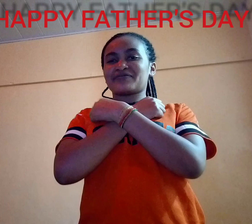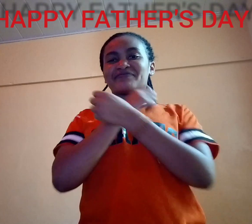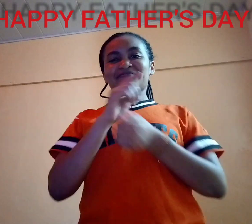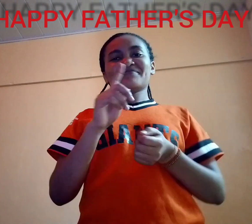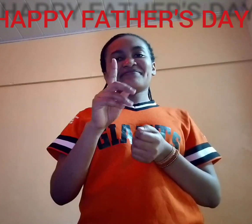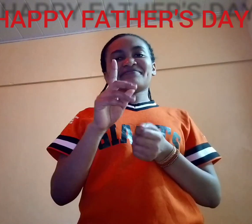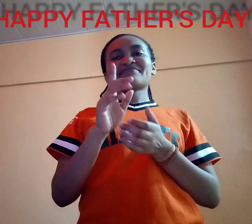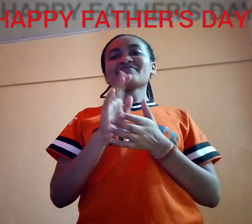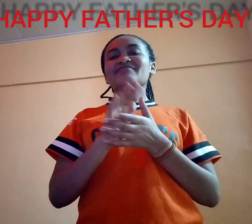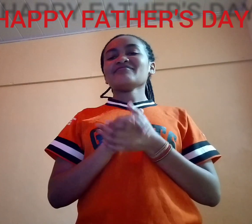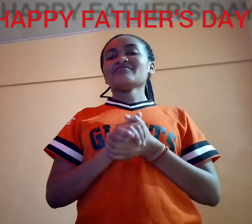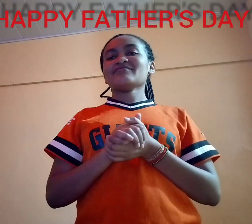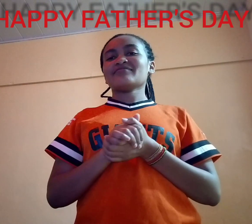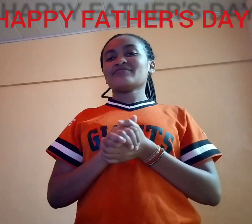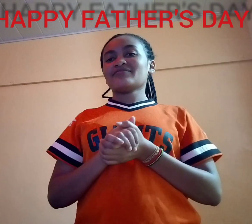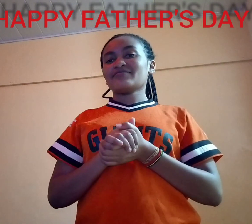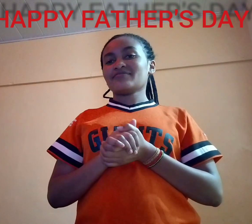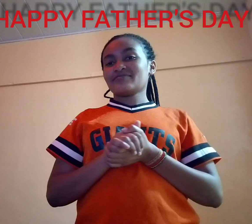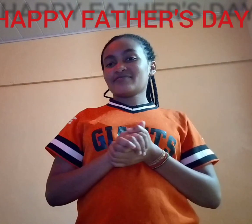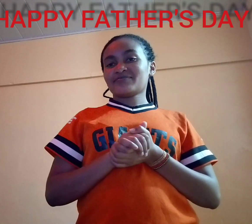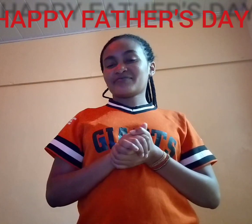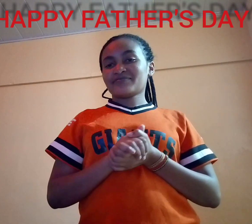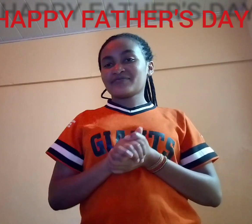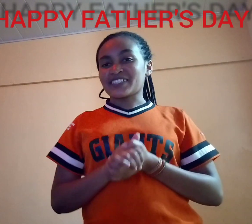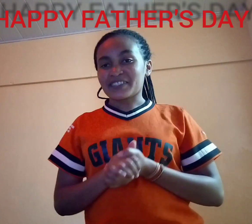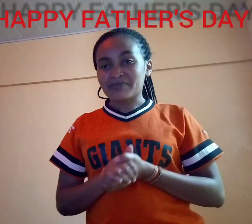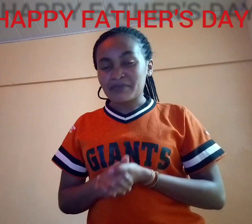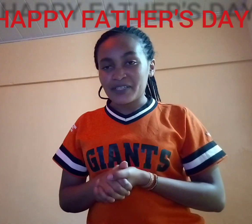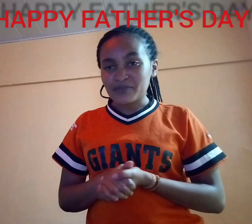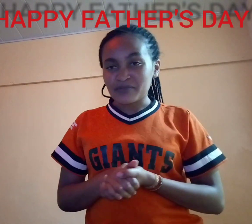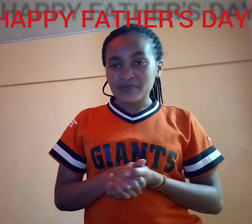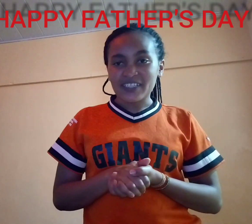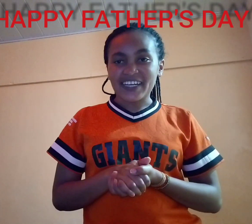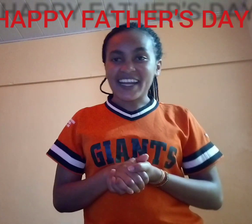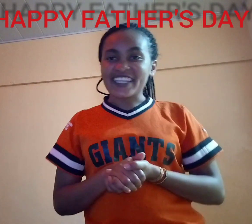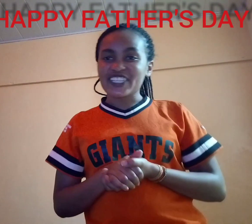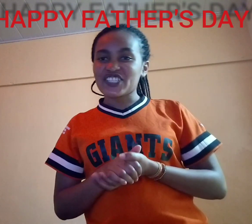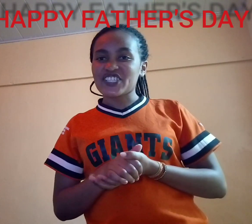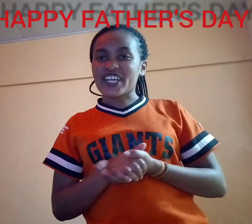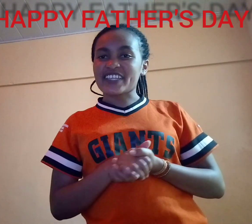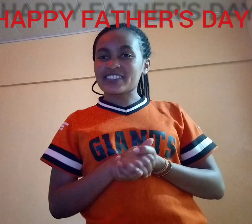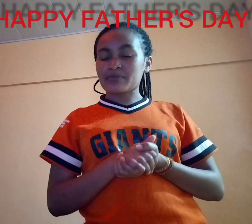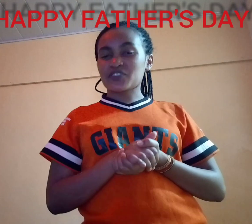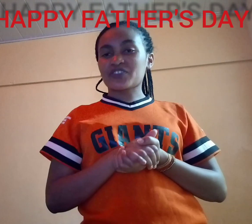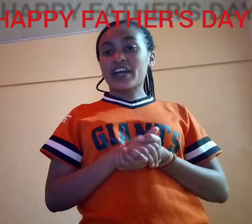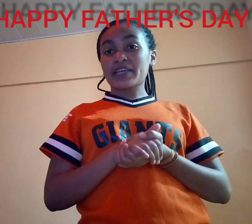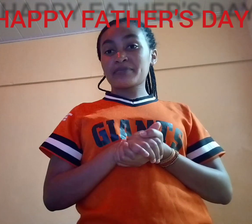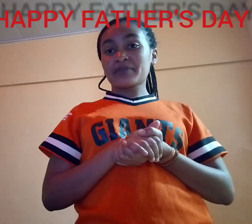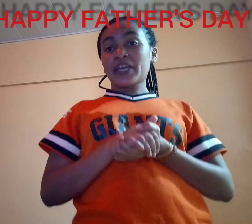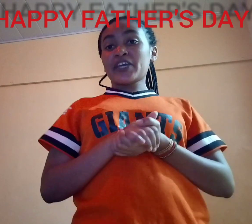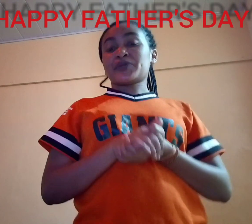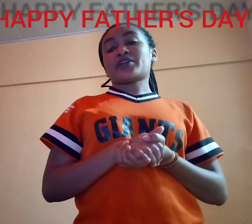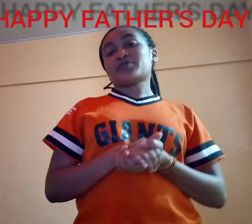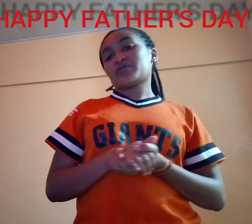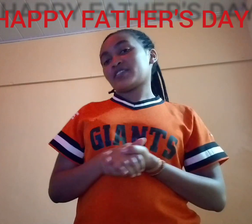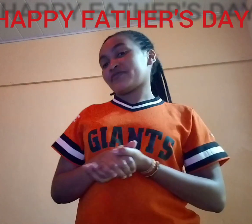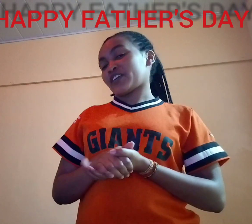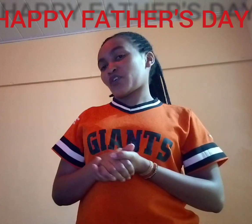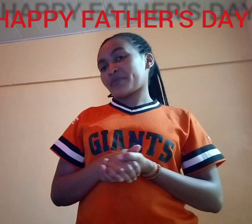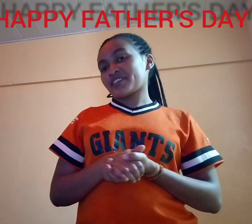remember to like share and subscribe you can also leave a comment